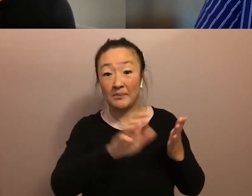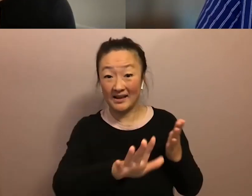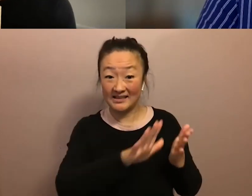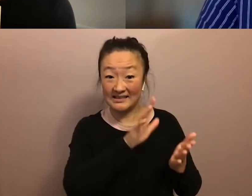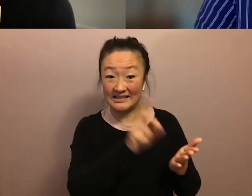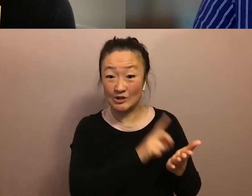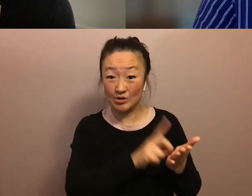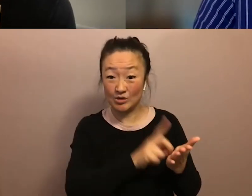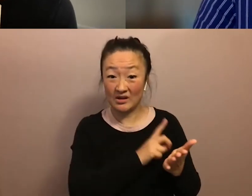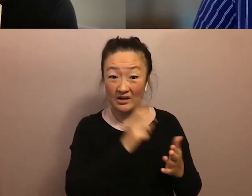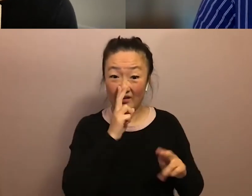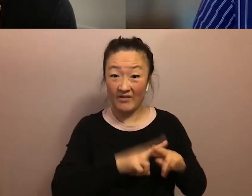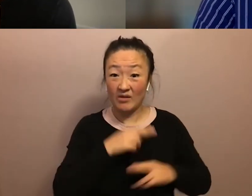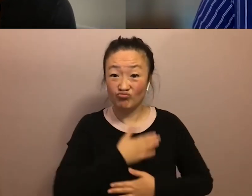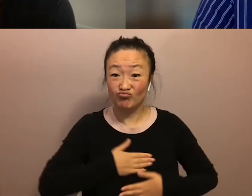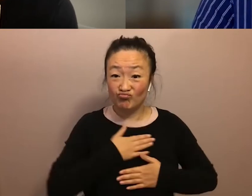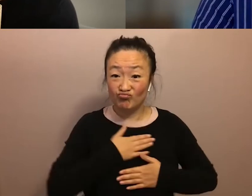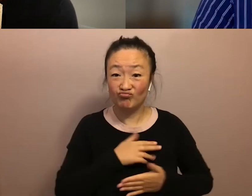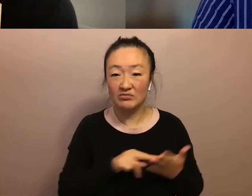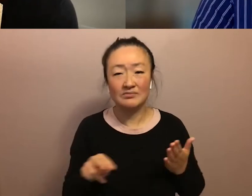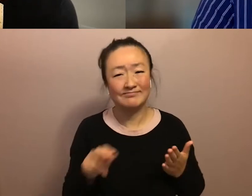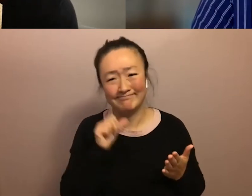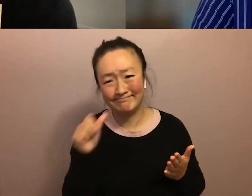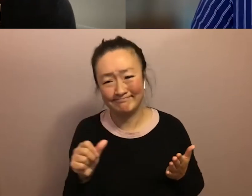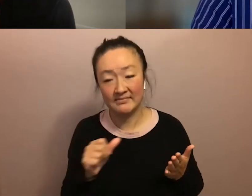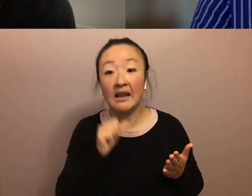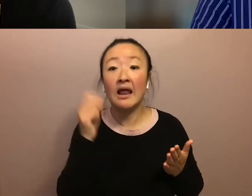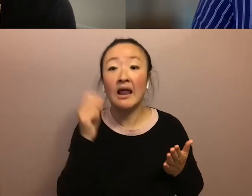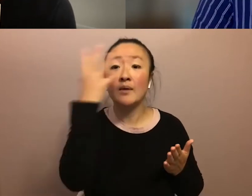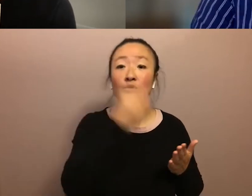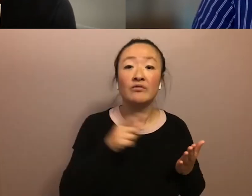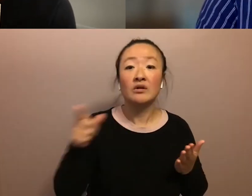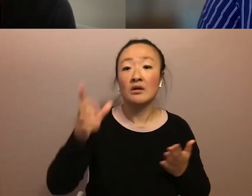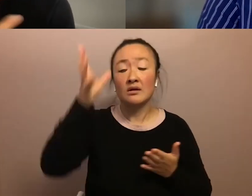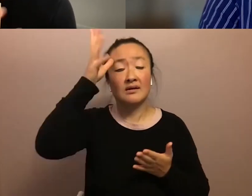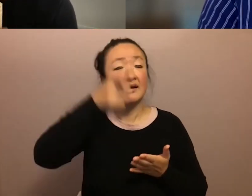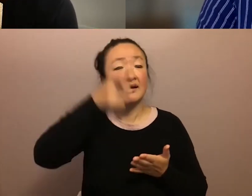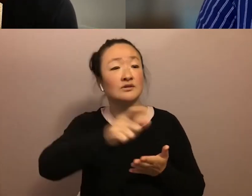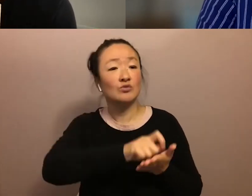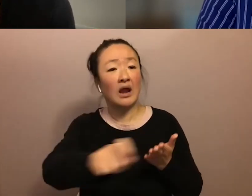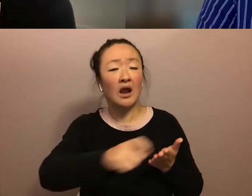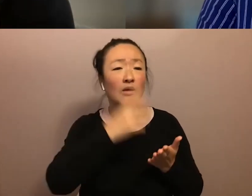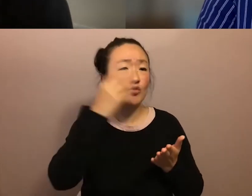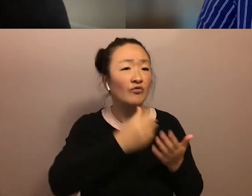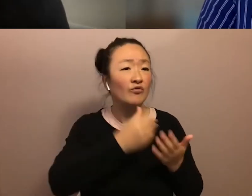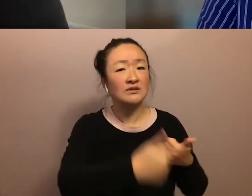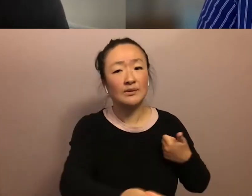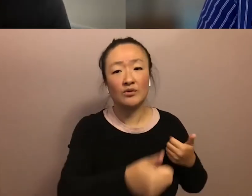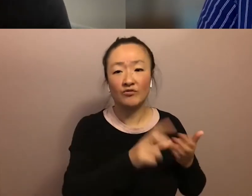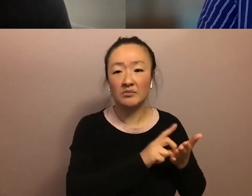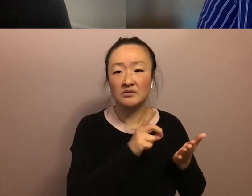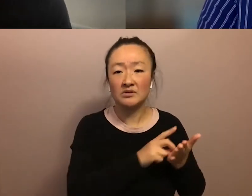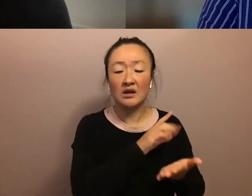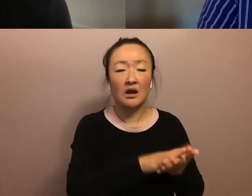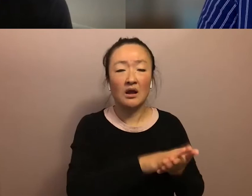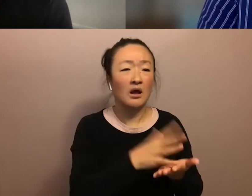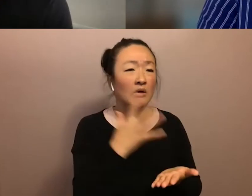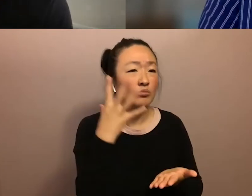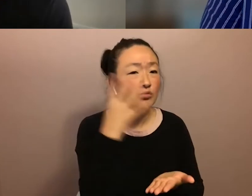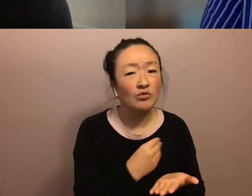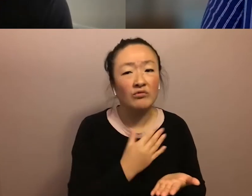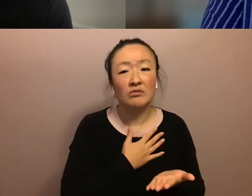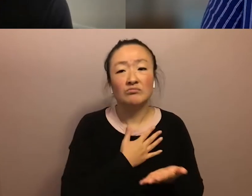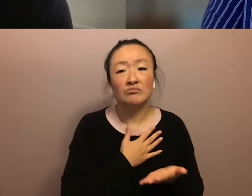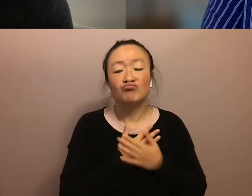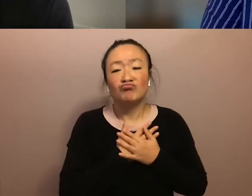Um, it's not beautiful in the way that his writing is often outside of that space. So beautiful and haunting. Um,